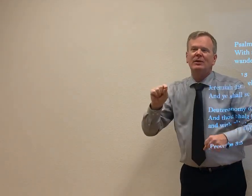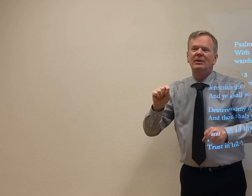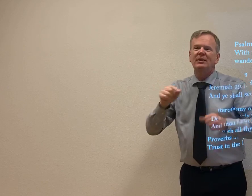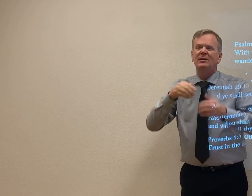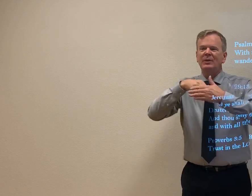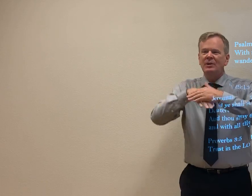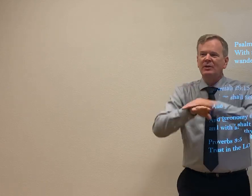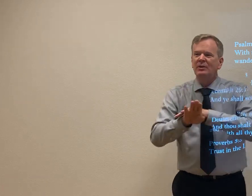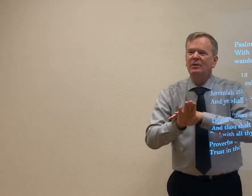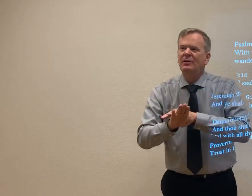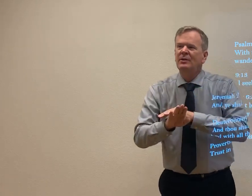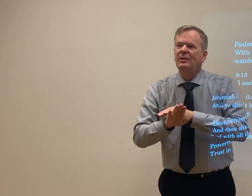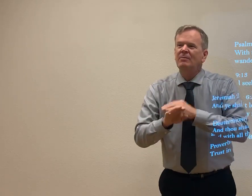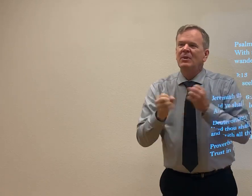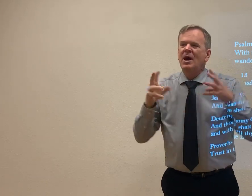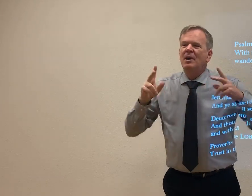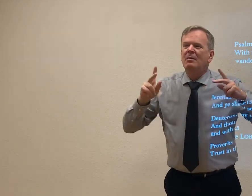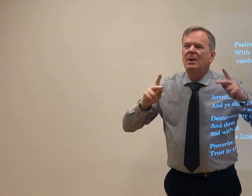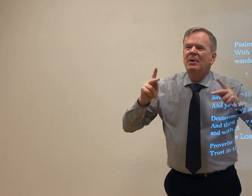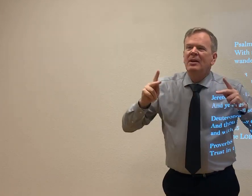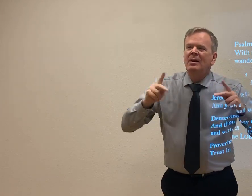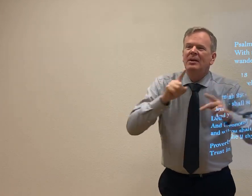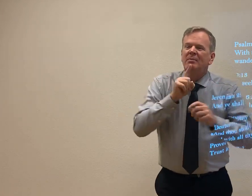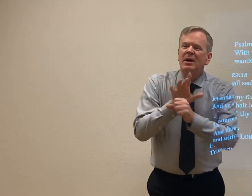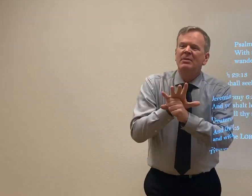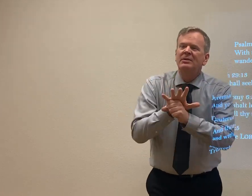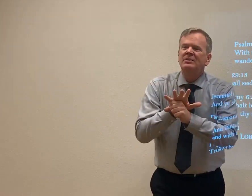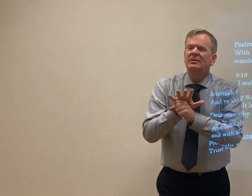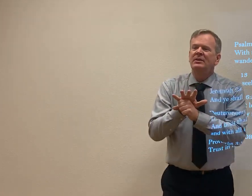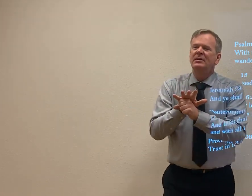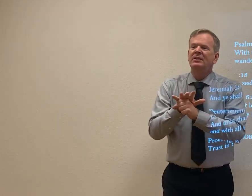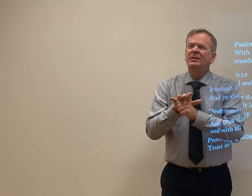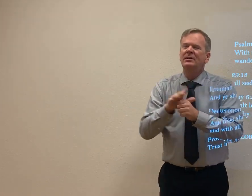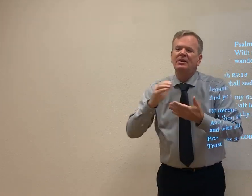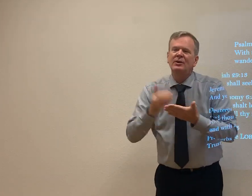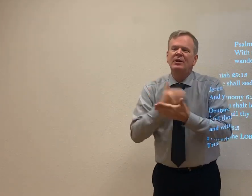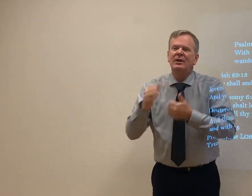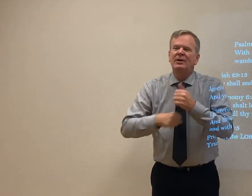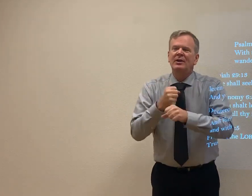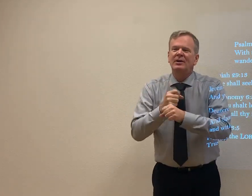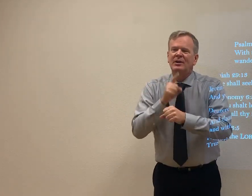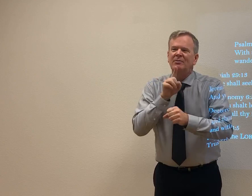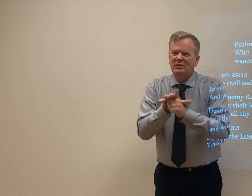You know, the year 2020, we go into the year and a lot of people will make some promises, New Year's resolutions.